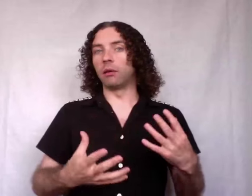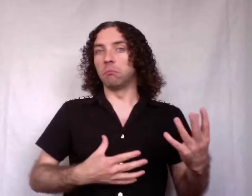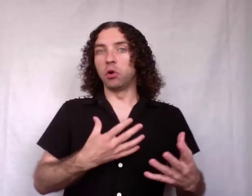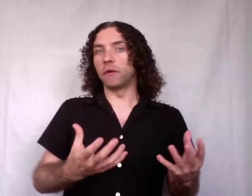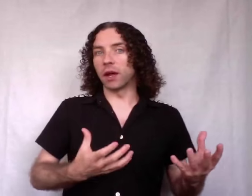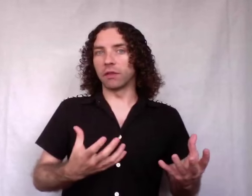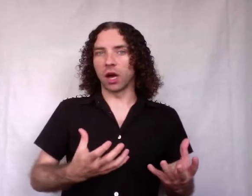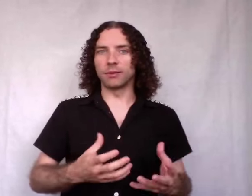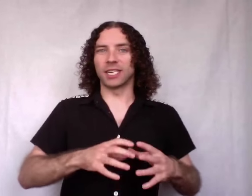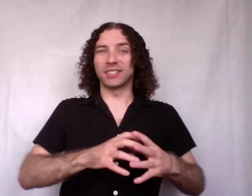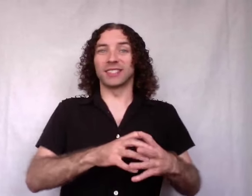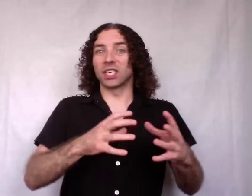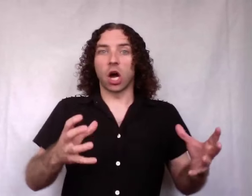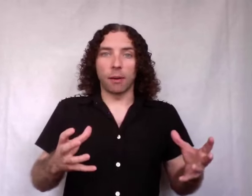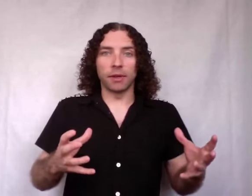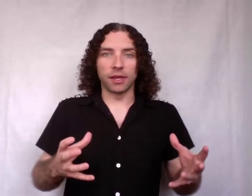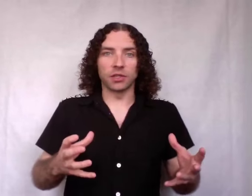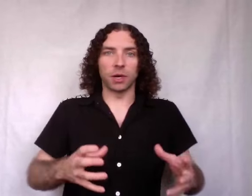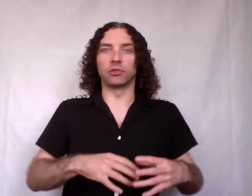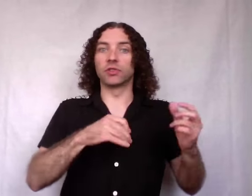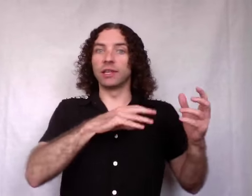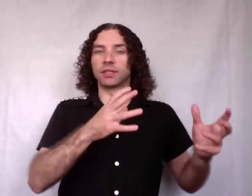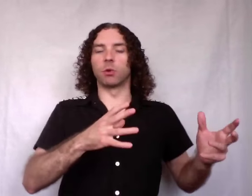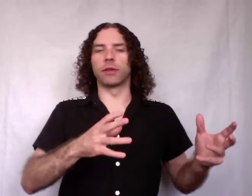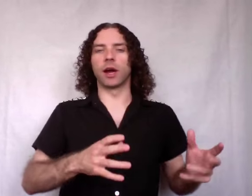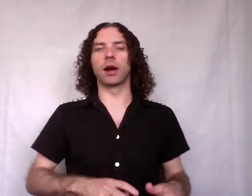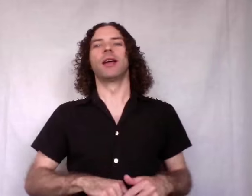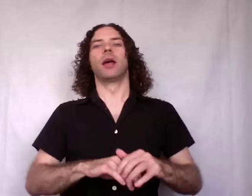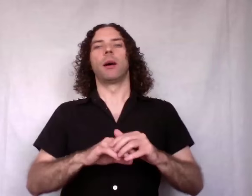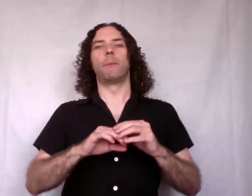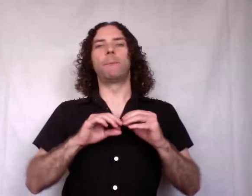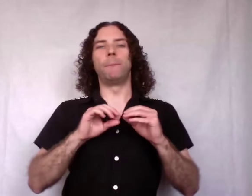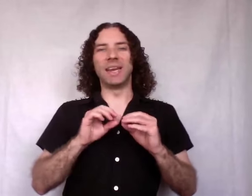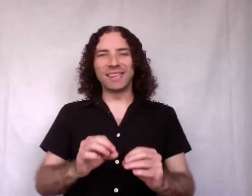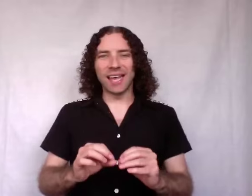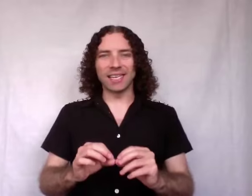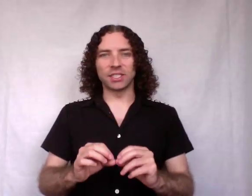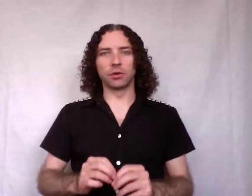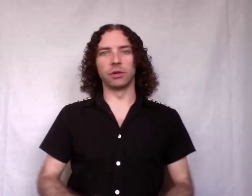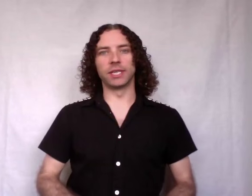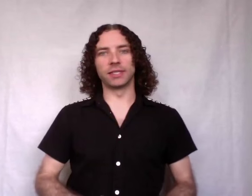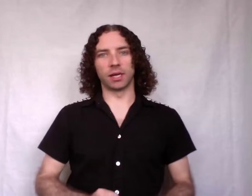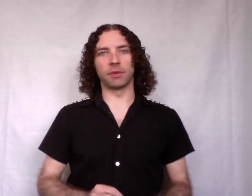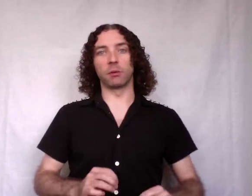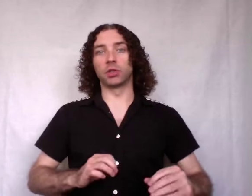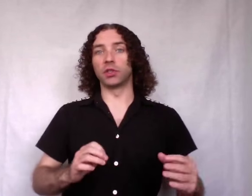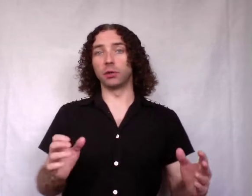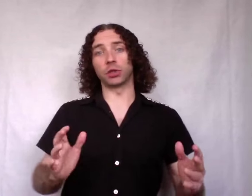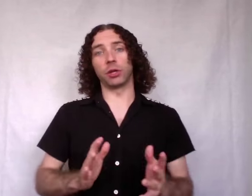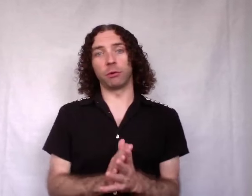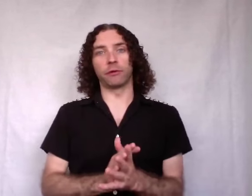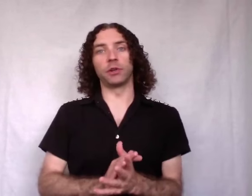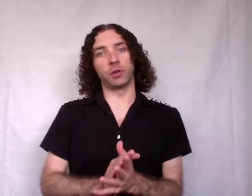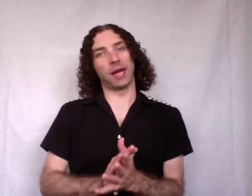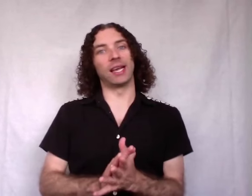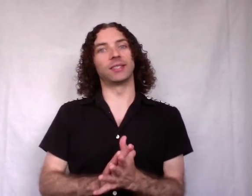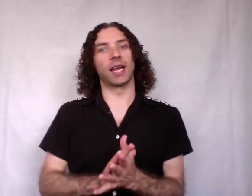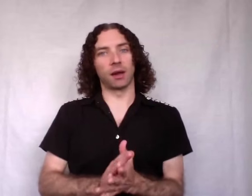moving of the objects. It doesn't copy things around, just leave somewhere there. Unless you're using something which is usually referred to as a